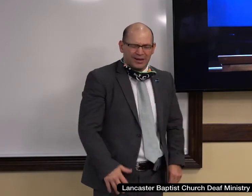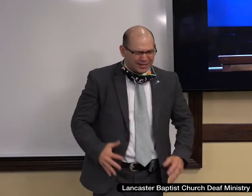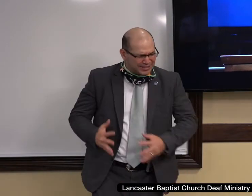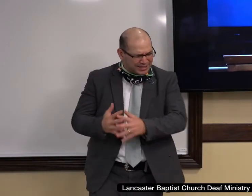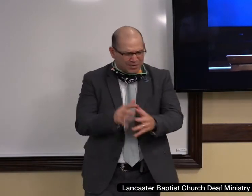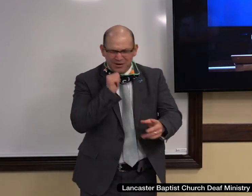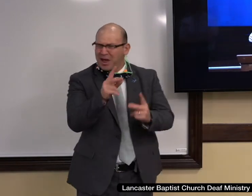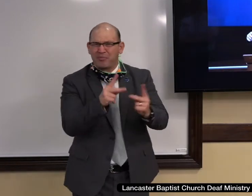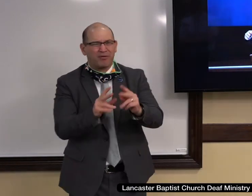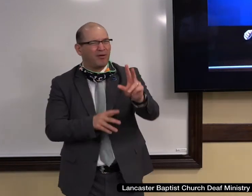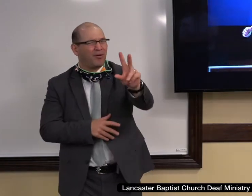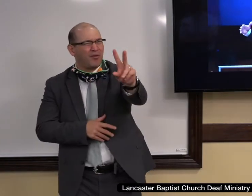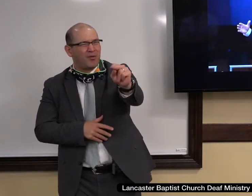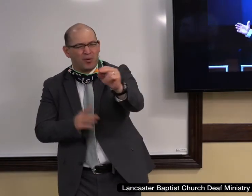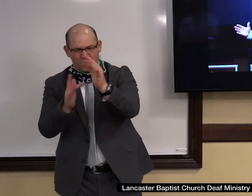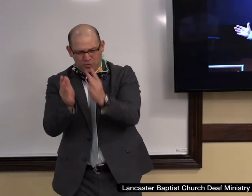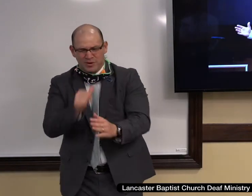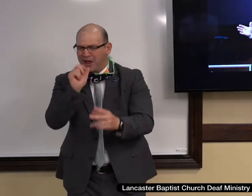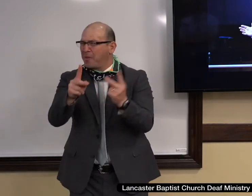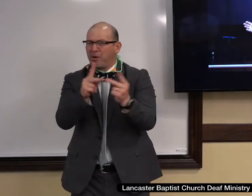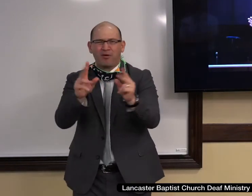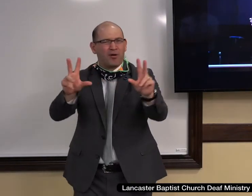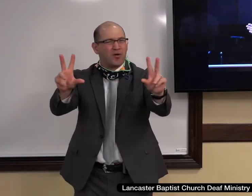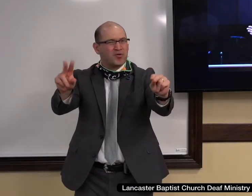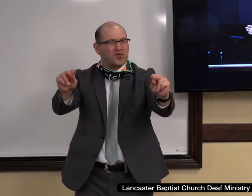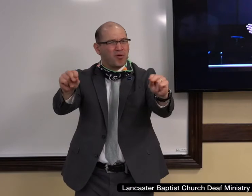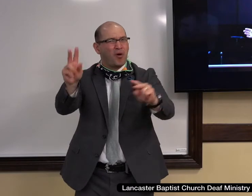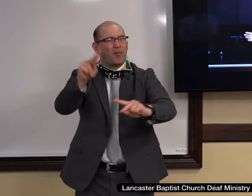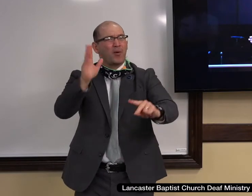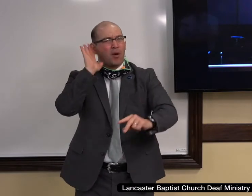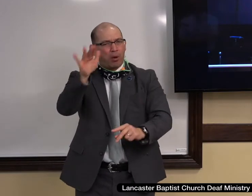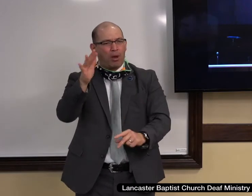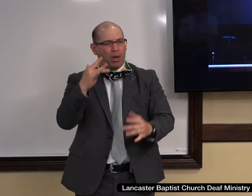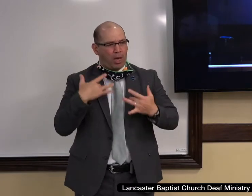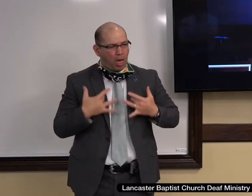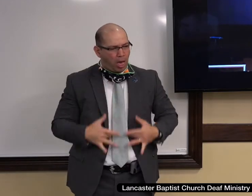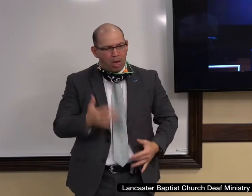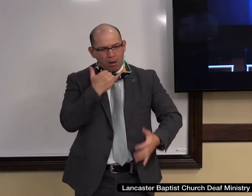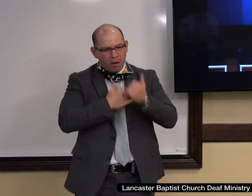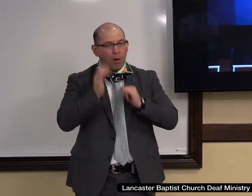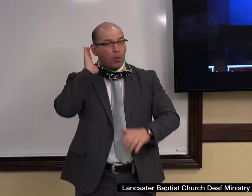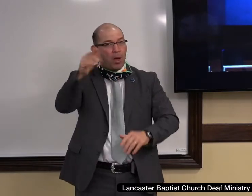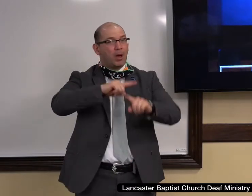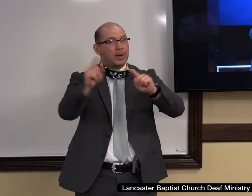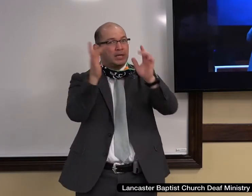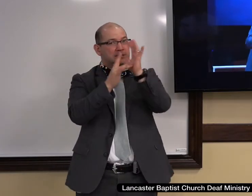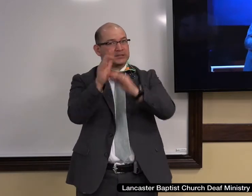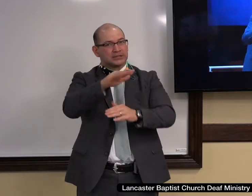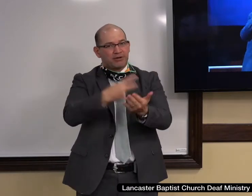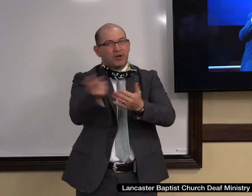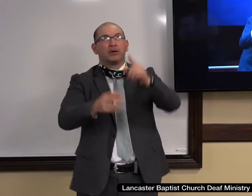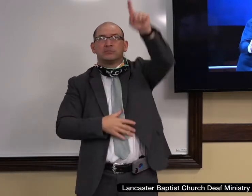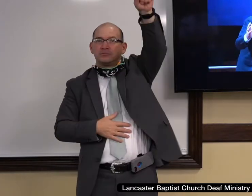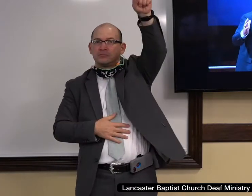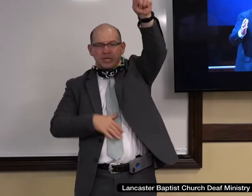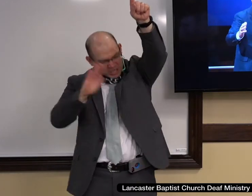No, Christians are not perfect. And people will disappoint you. But Jesus never will fail you.